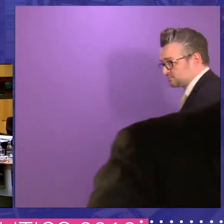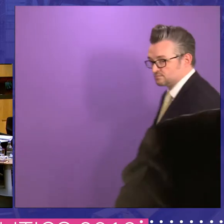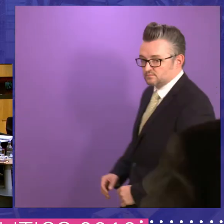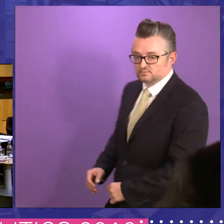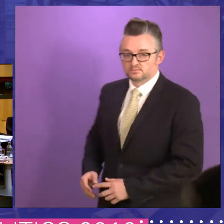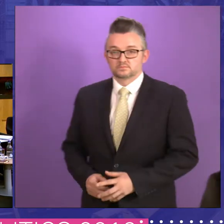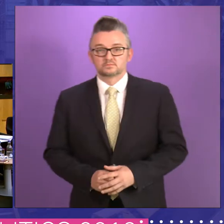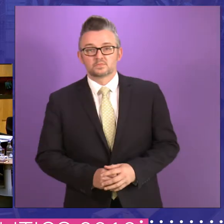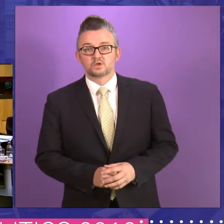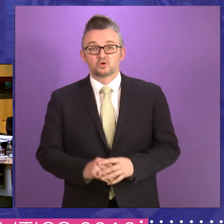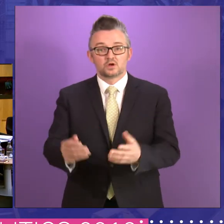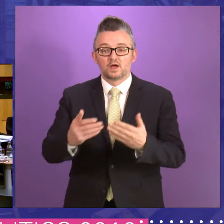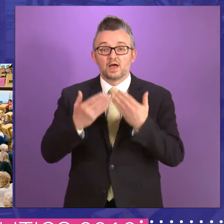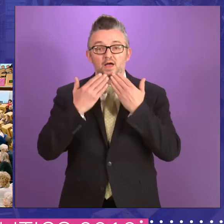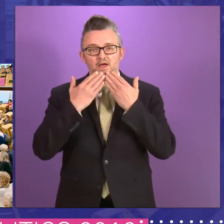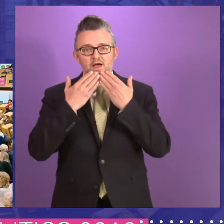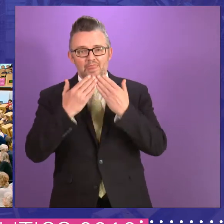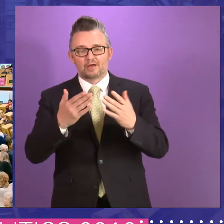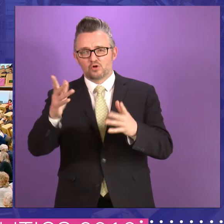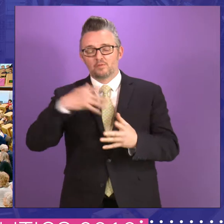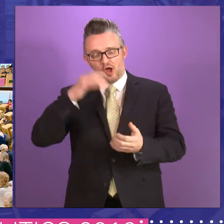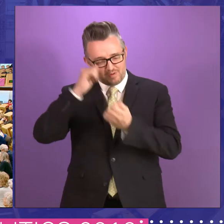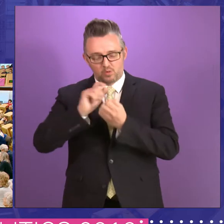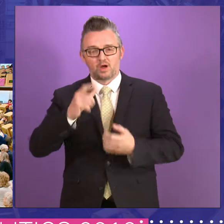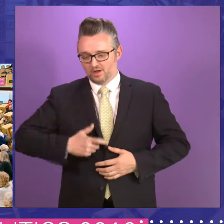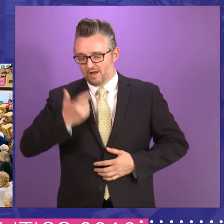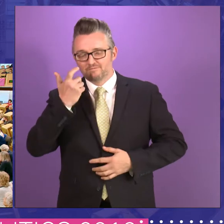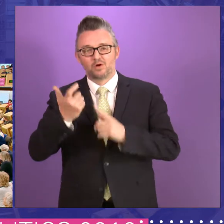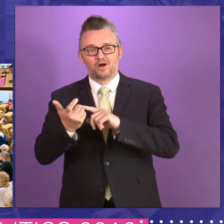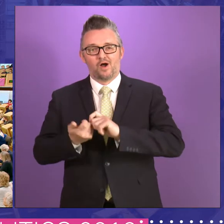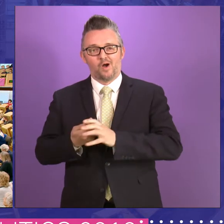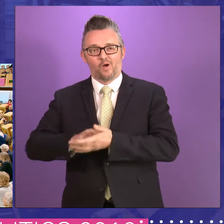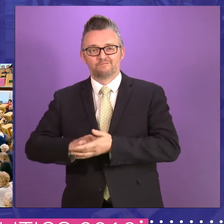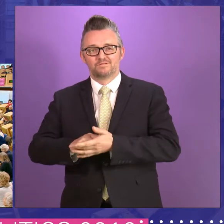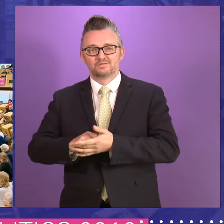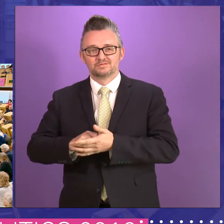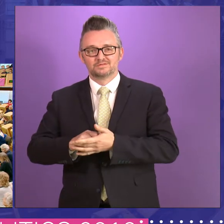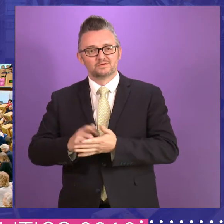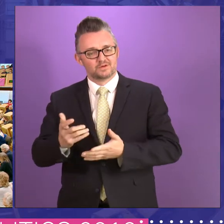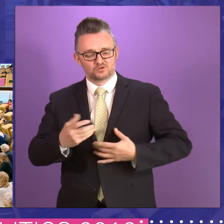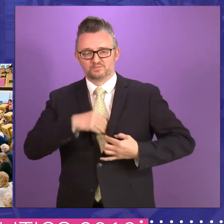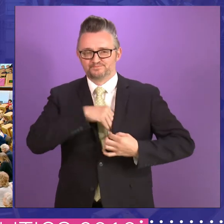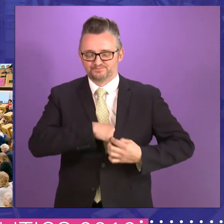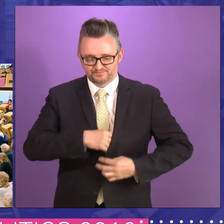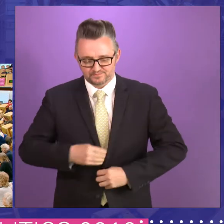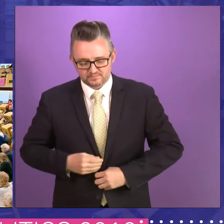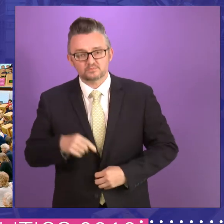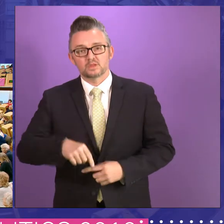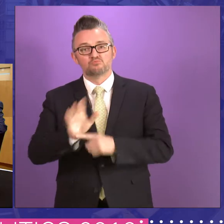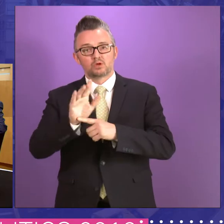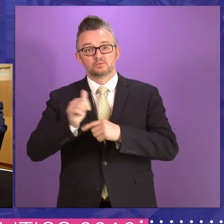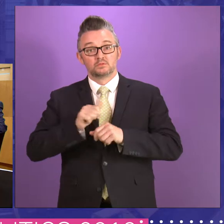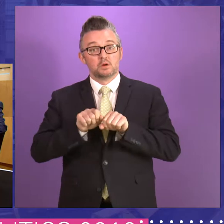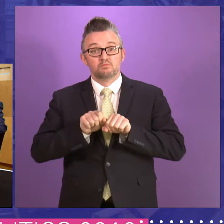off has just reminded me, uh, not just to switch my own off, actually to get out because, uh, this, um, uh, program has been